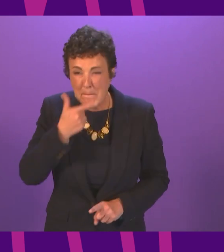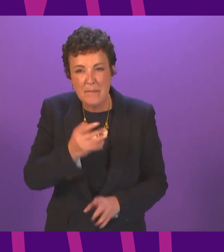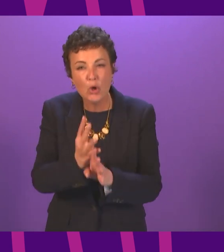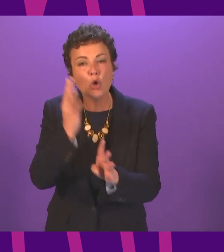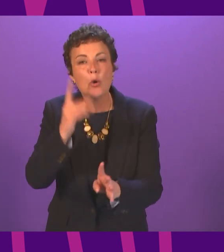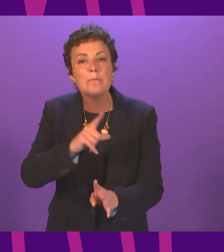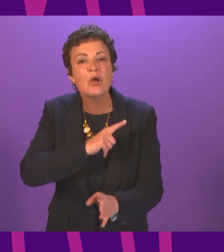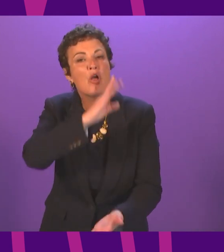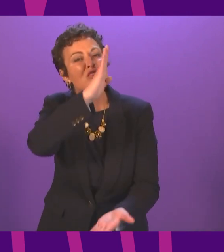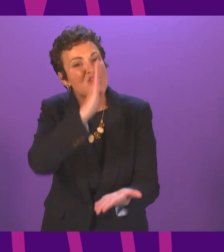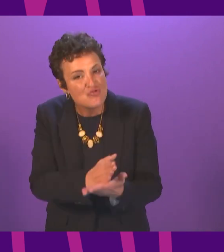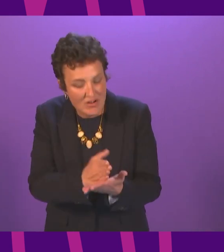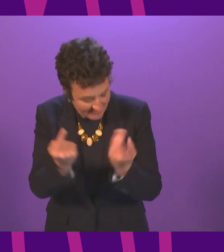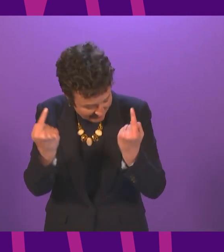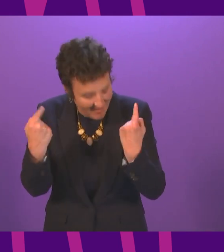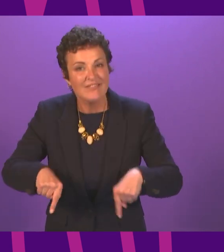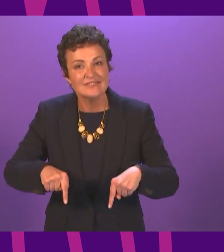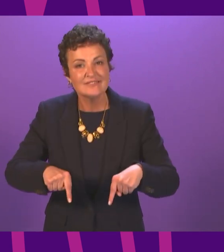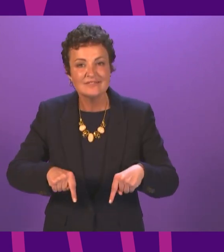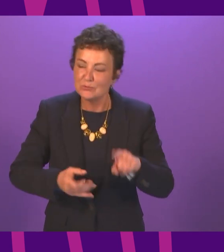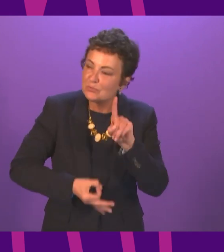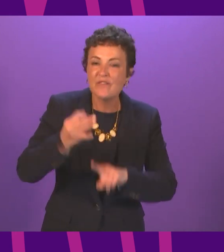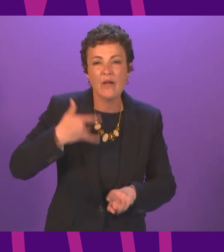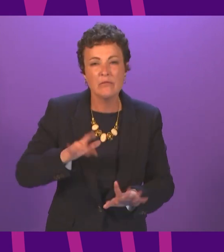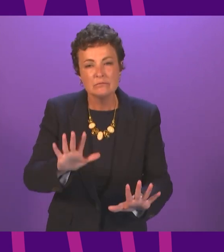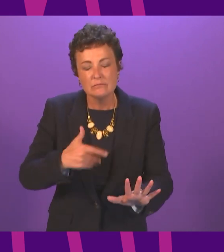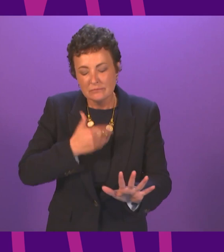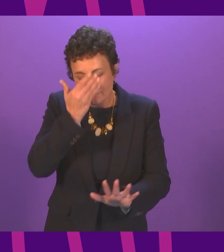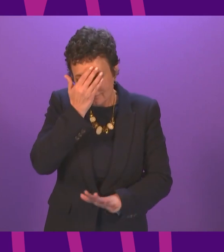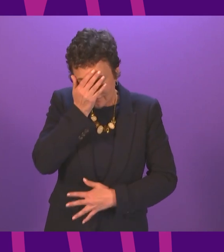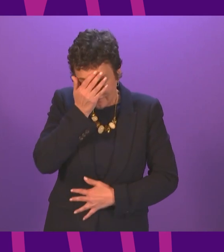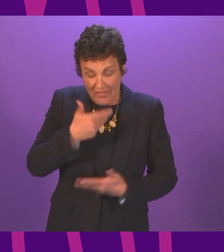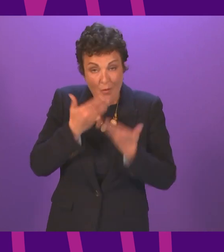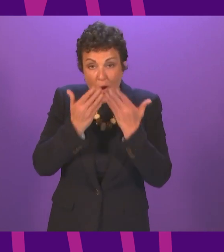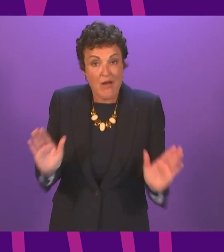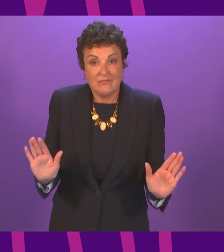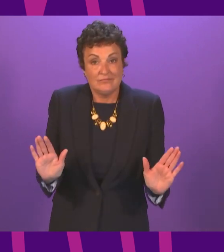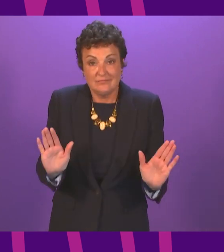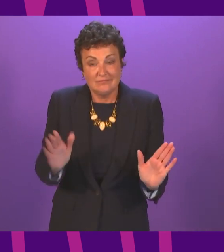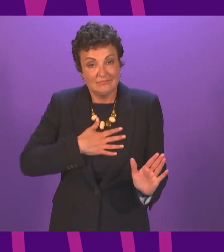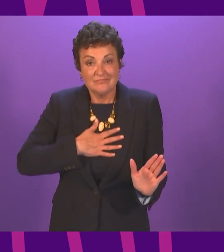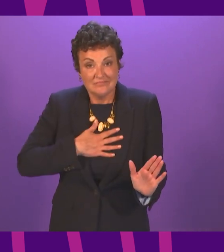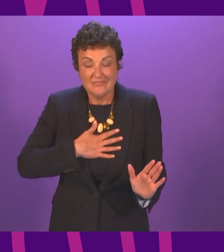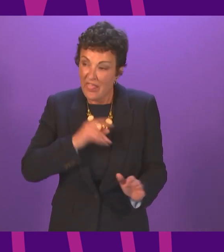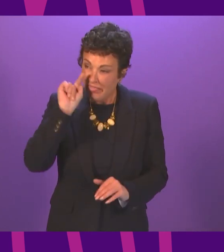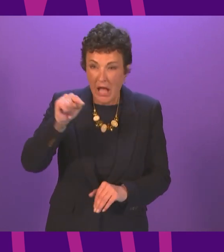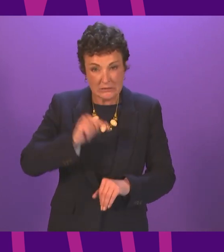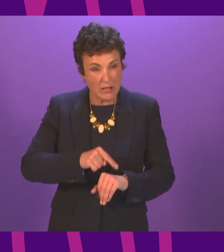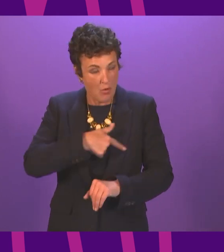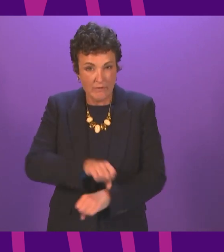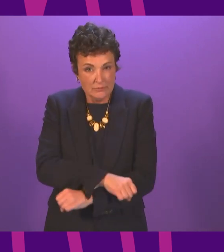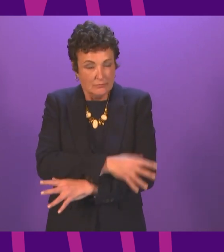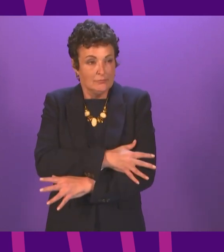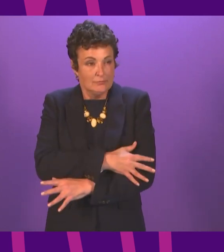because they trust us to change their lives for the better what an honour that is all this at the time where every single